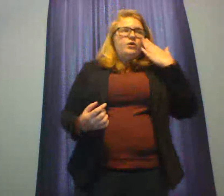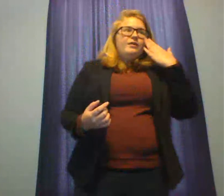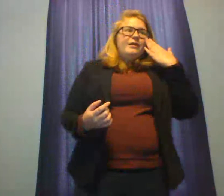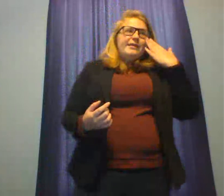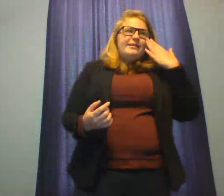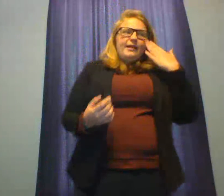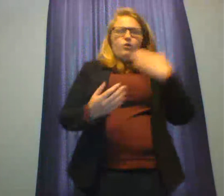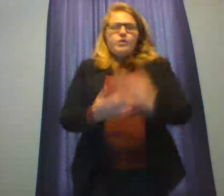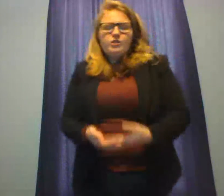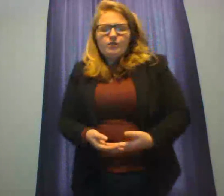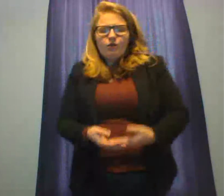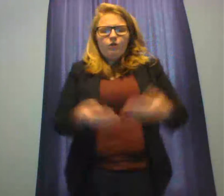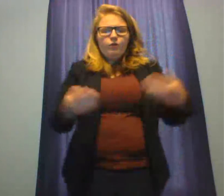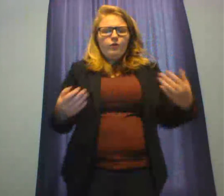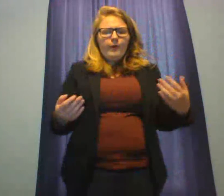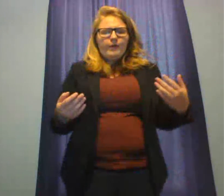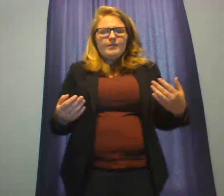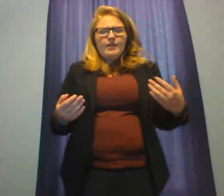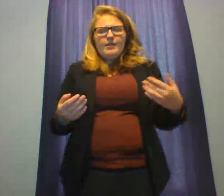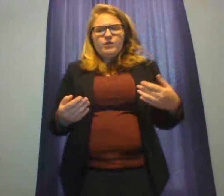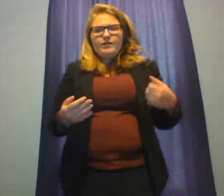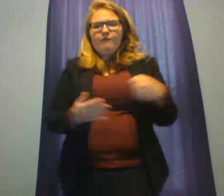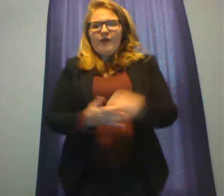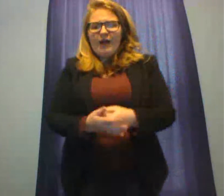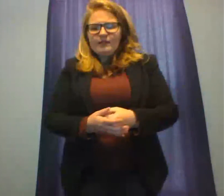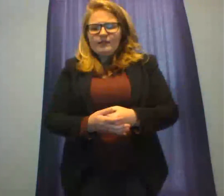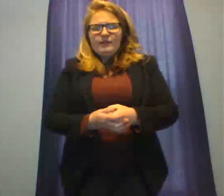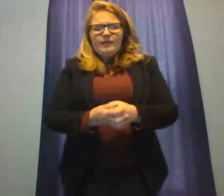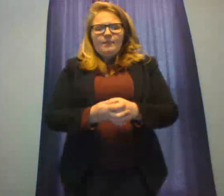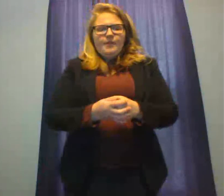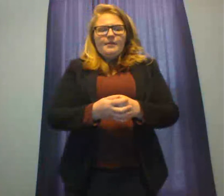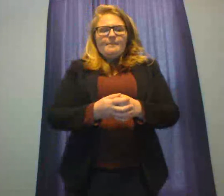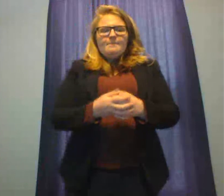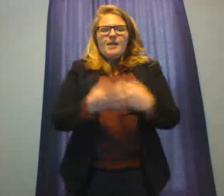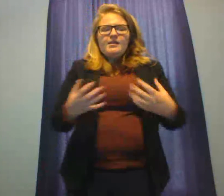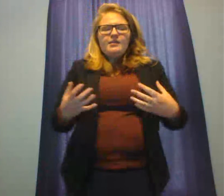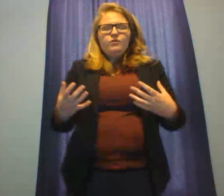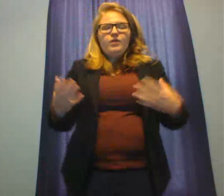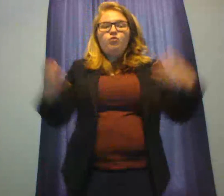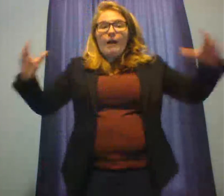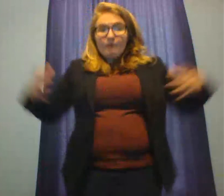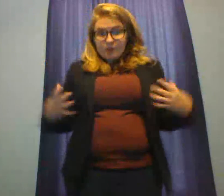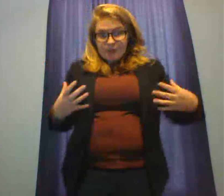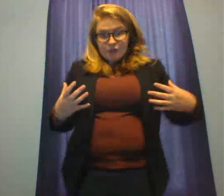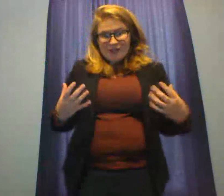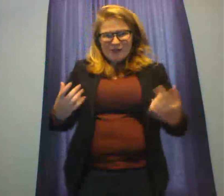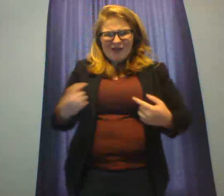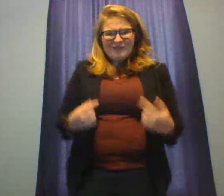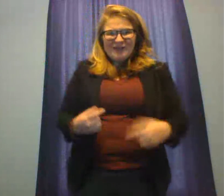state a question to the whole group. I could say an interesting fact. Anything to really grab their attention and hear what I have to say.